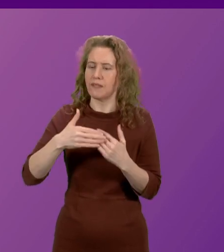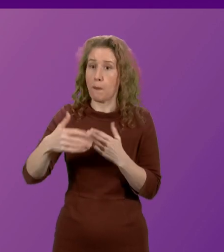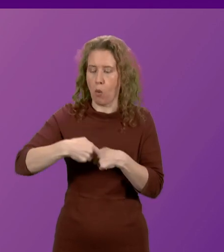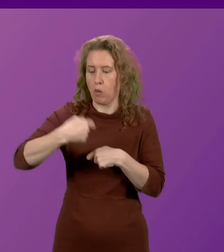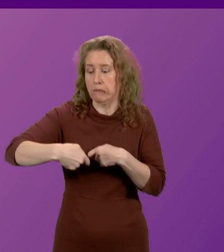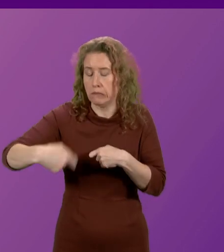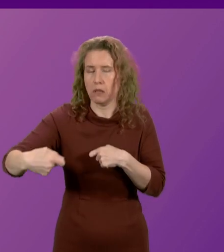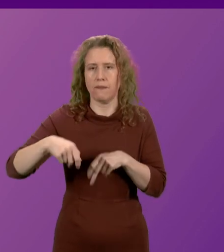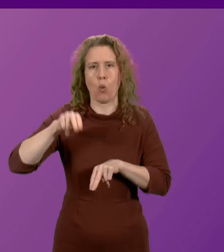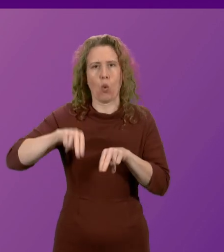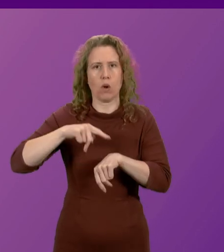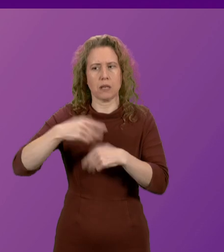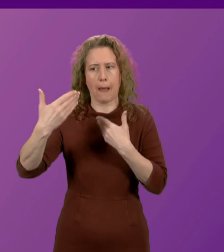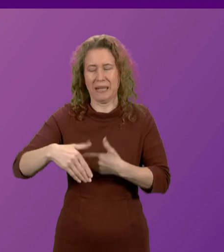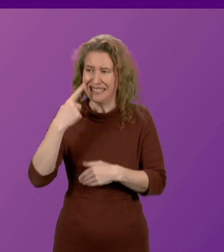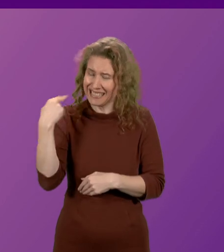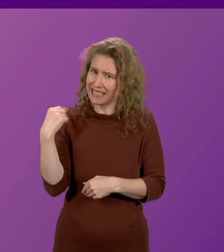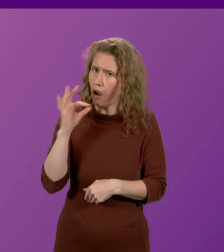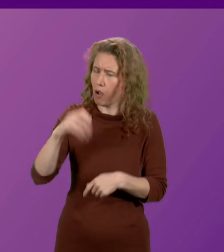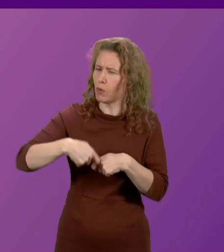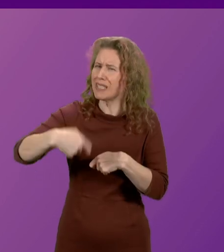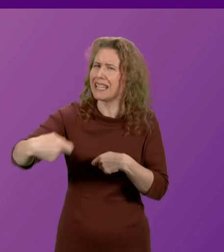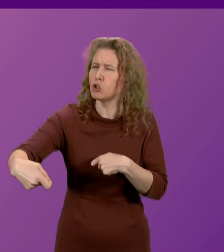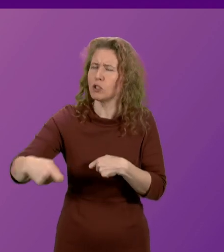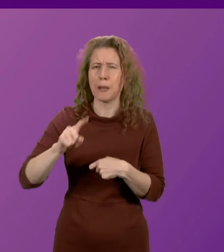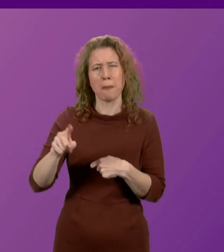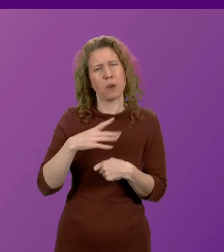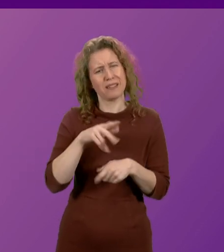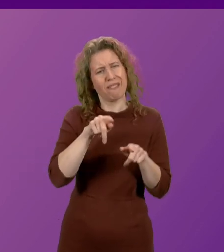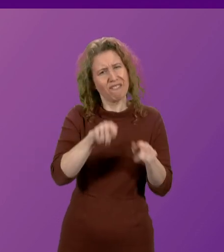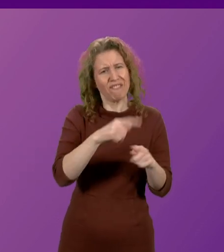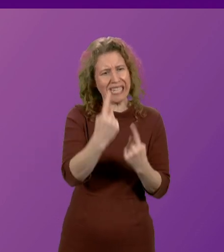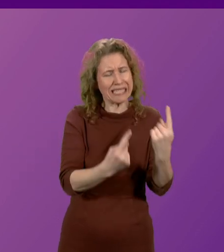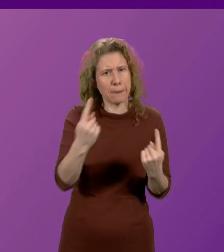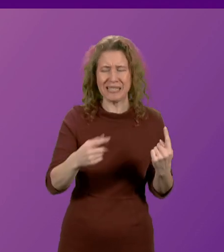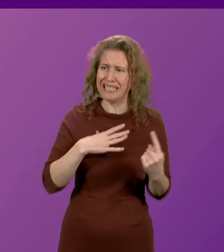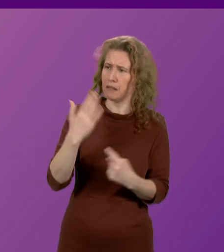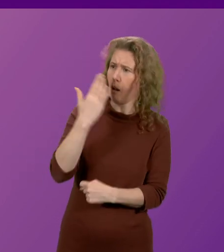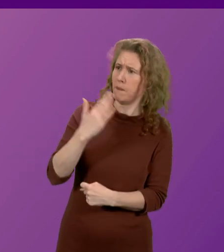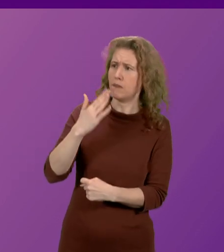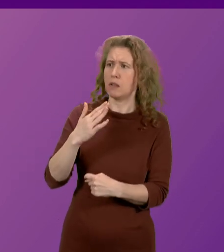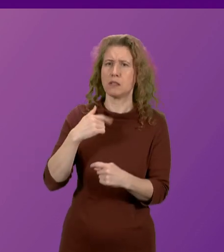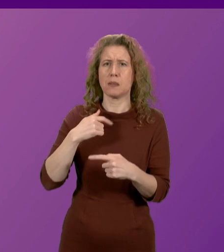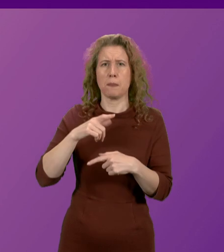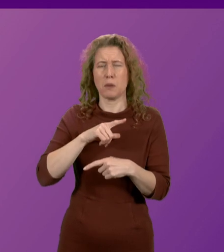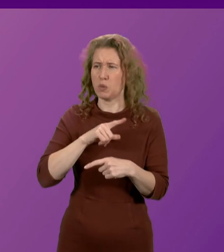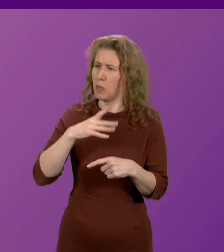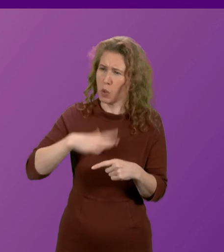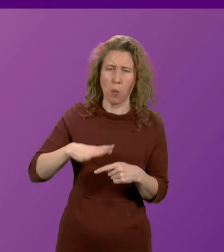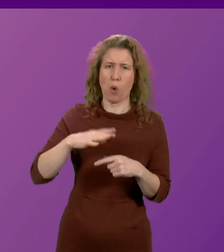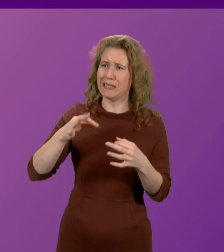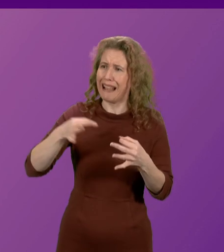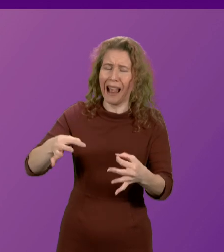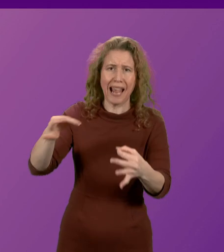court time limits, as it did yesterday, to give victims some comfort that delays will continue to reduce intercourse?